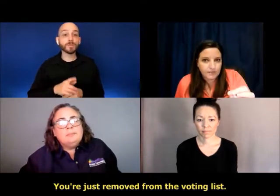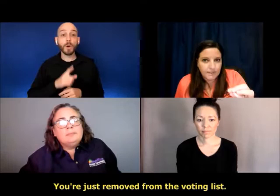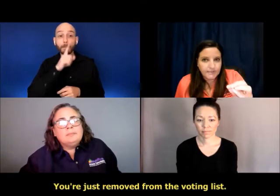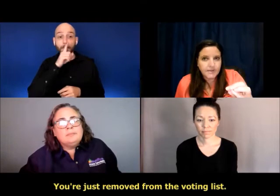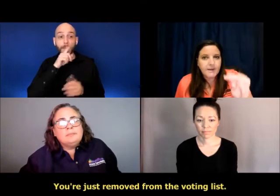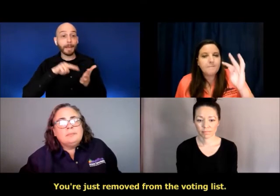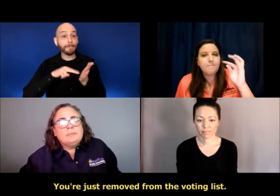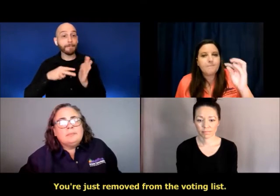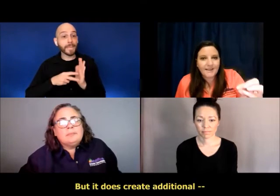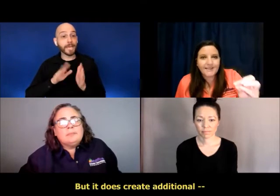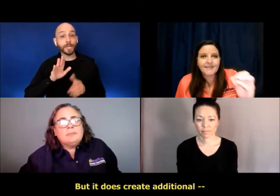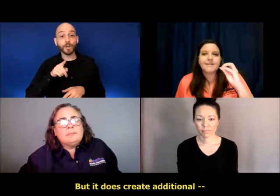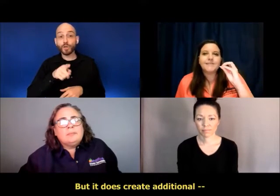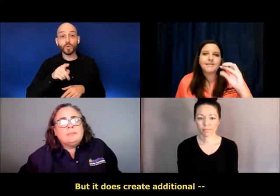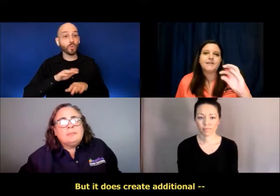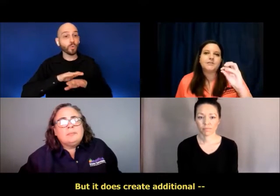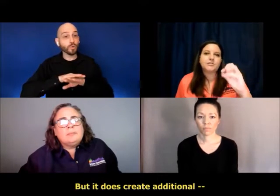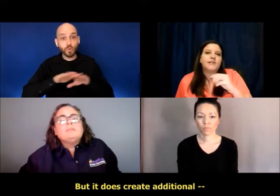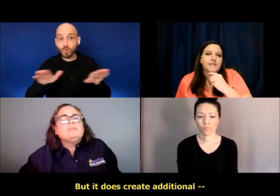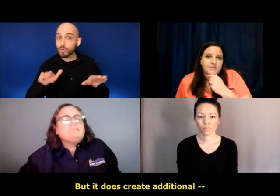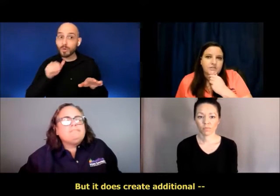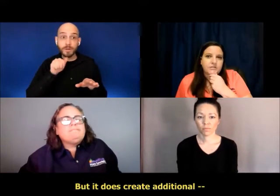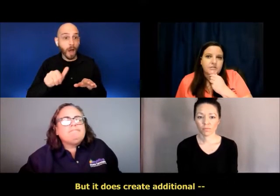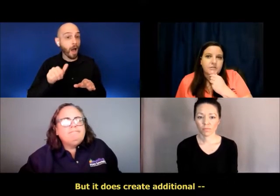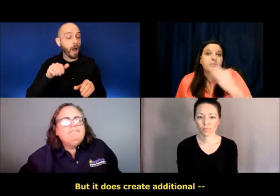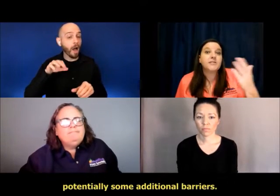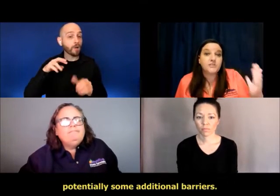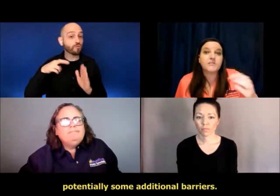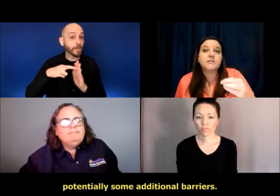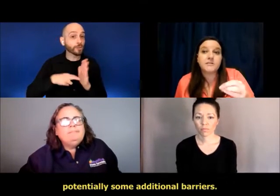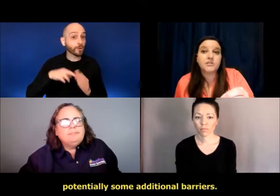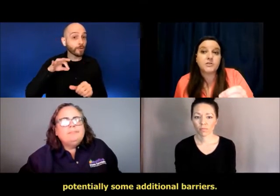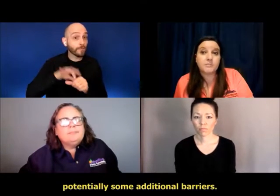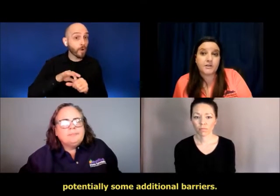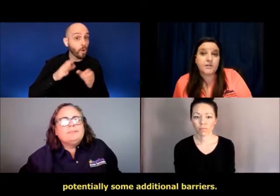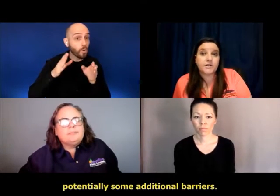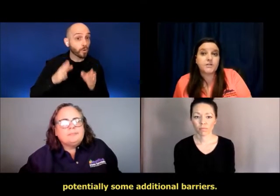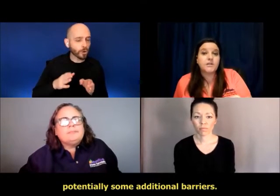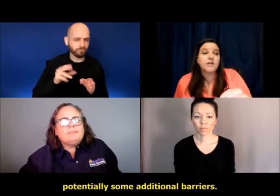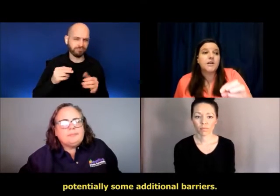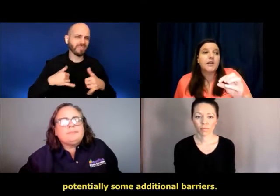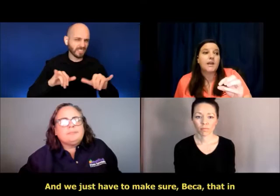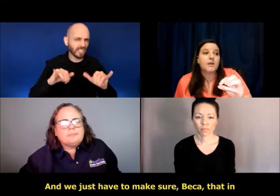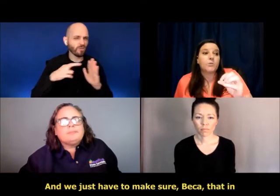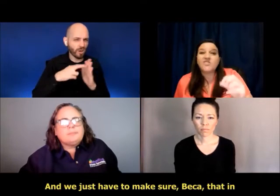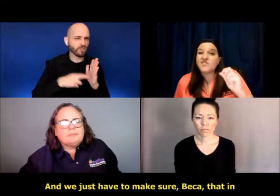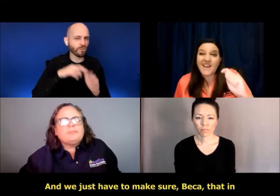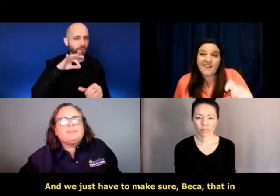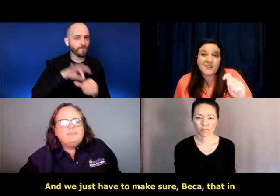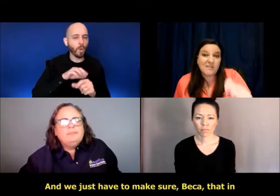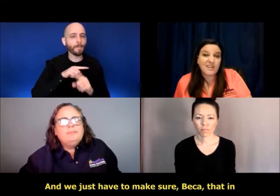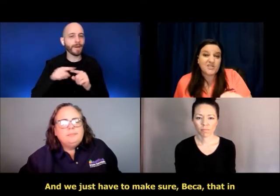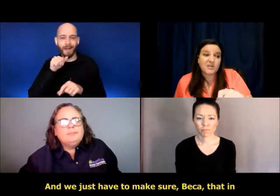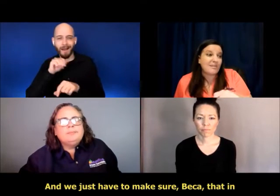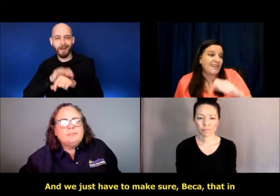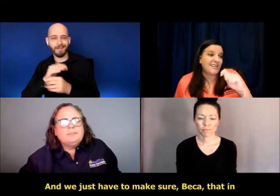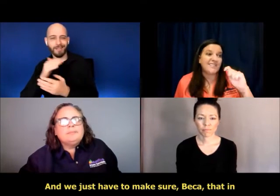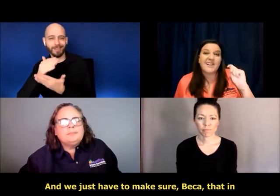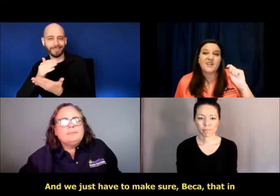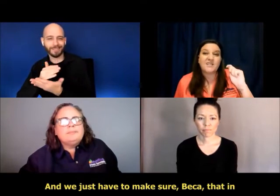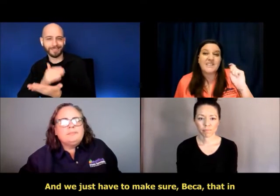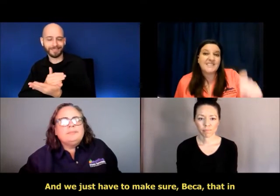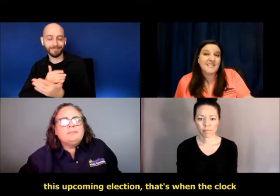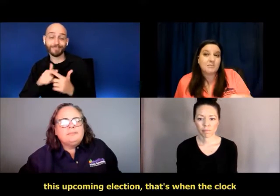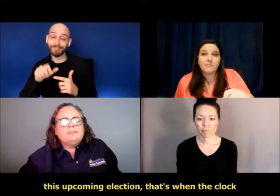from the voting list. But it does create additional, potentially some additional barriers. And we just have to make sure,